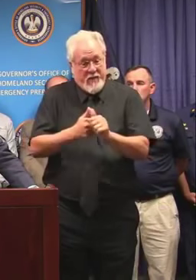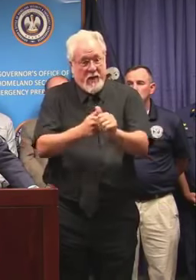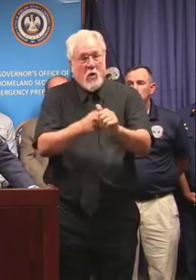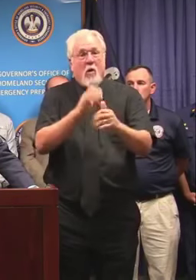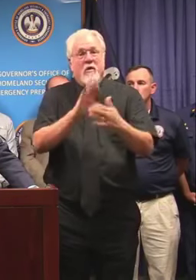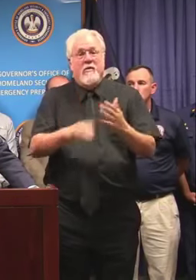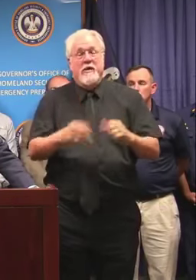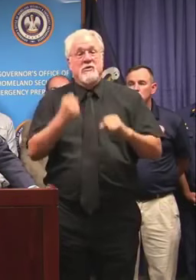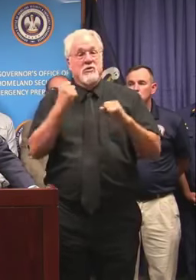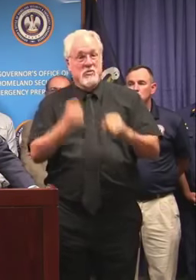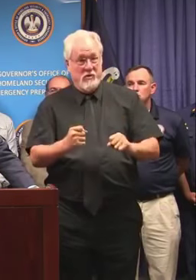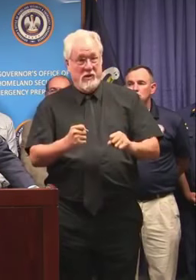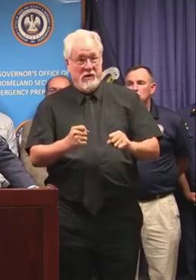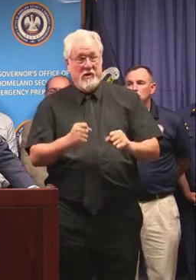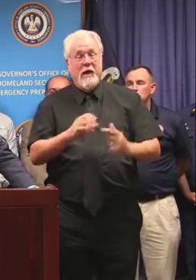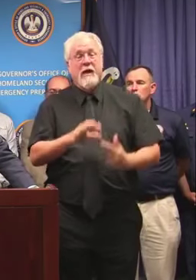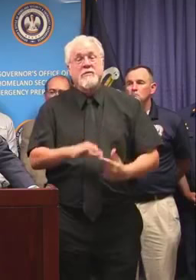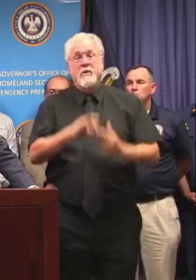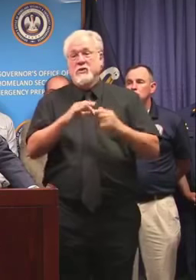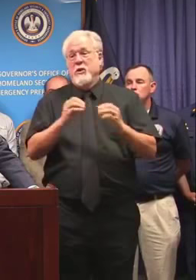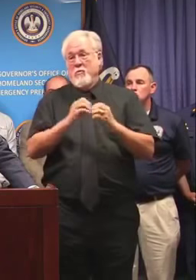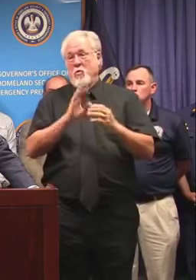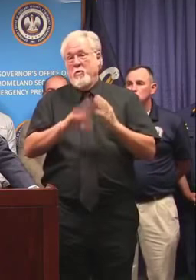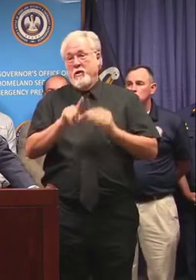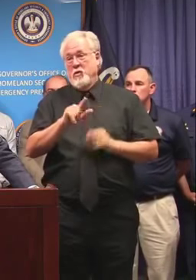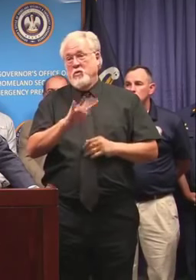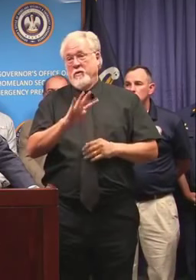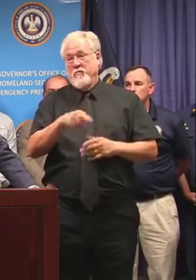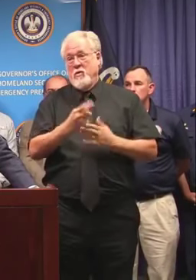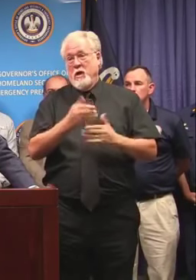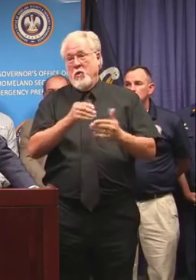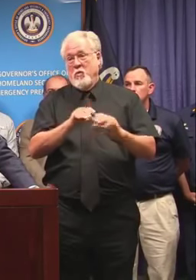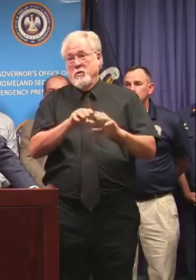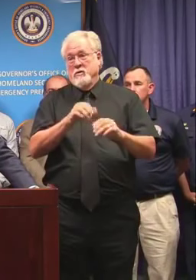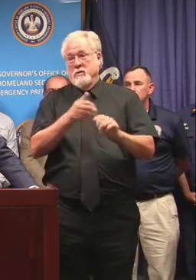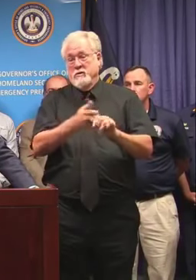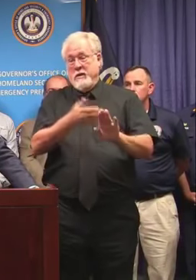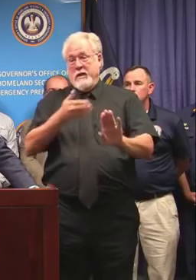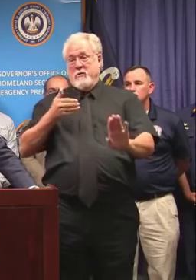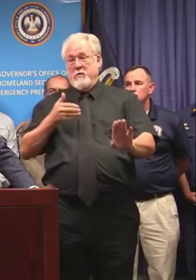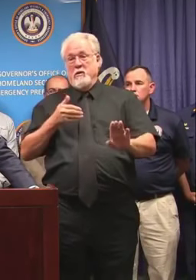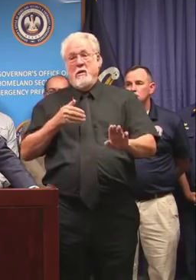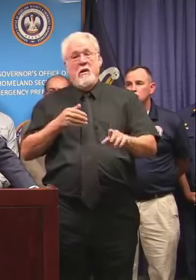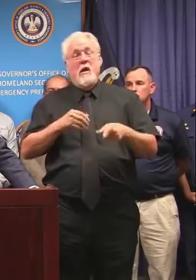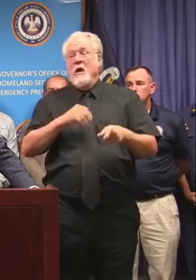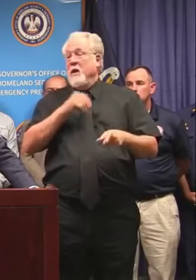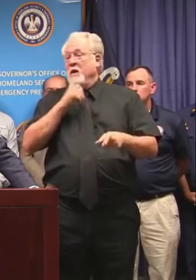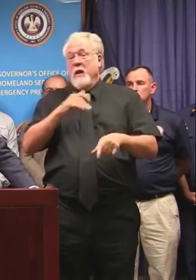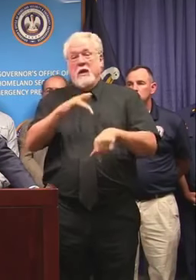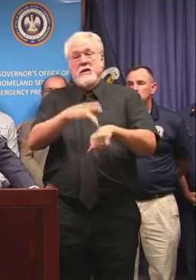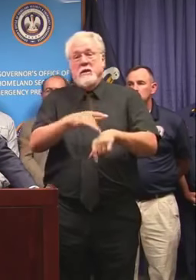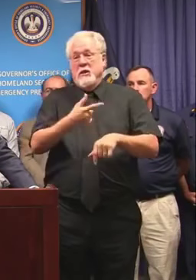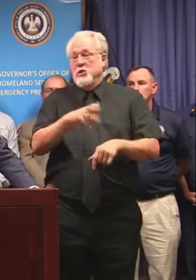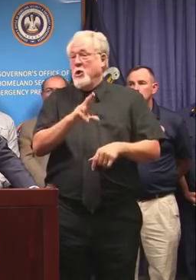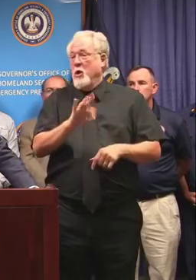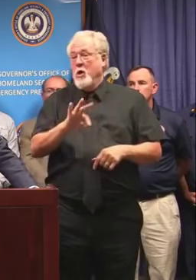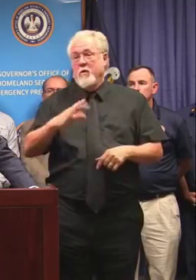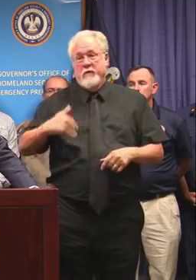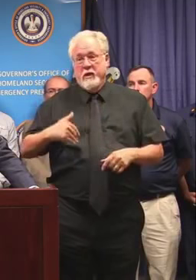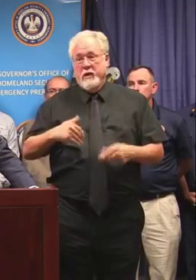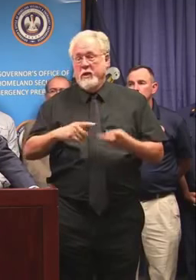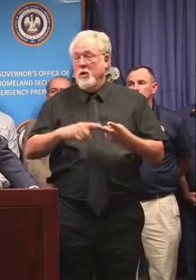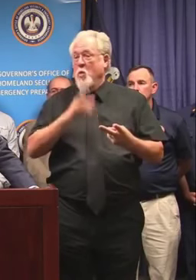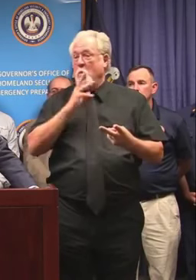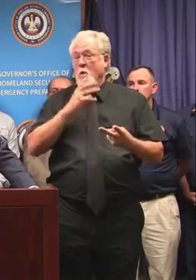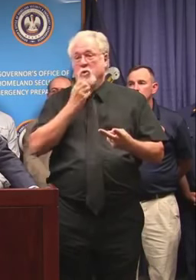in the intensity, especially more than 24 hours out. the storm is not yet over the Gulf of Mexico. The waters remain